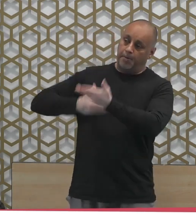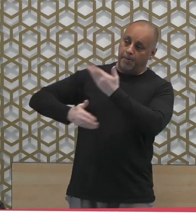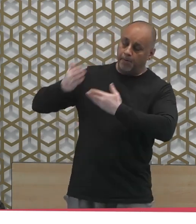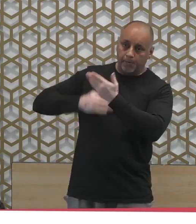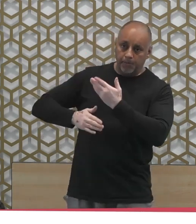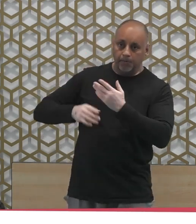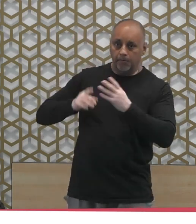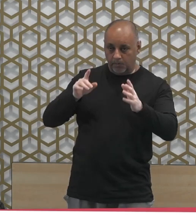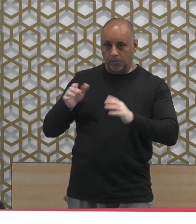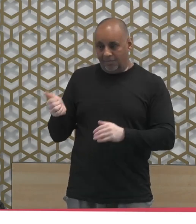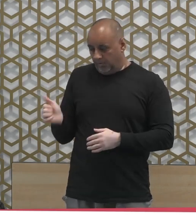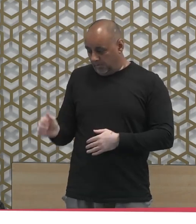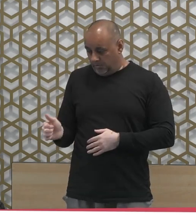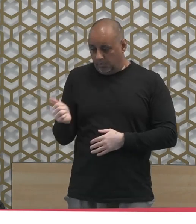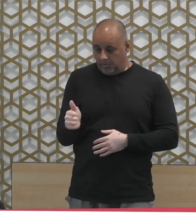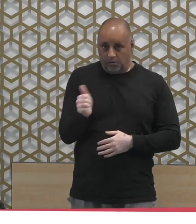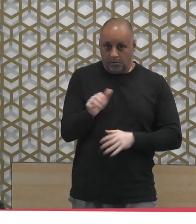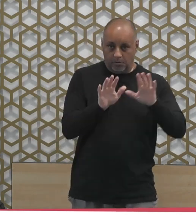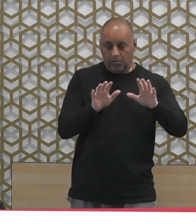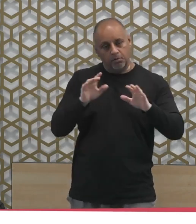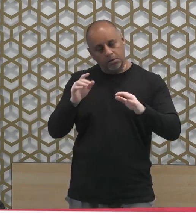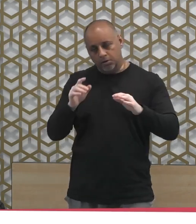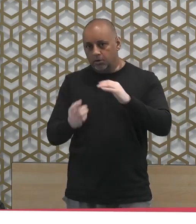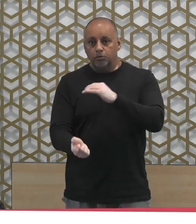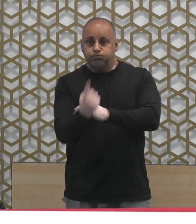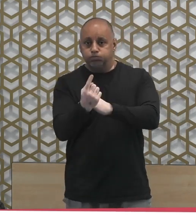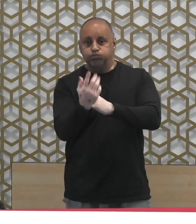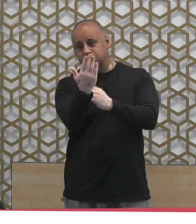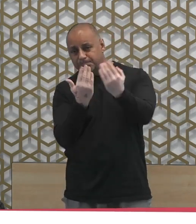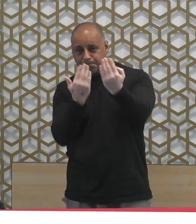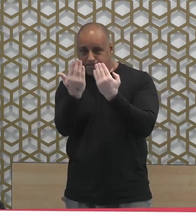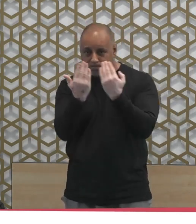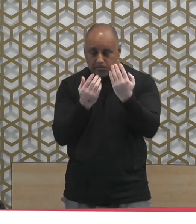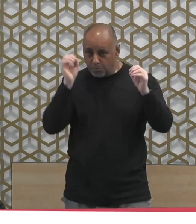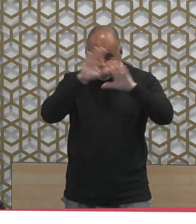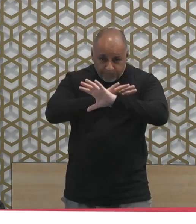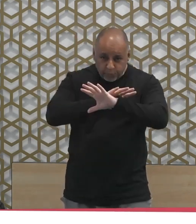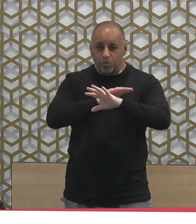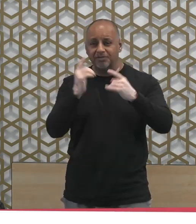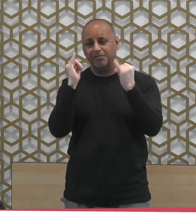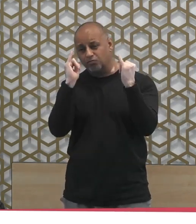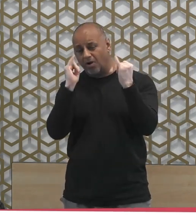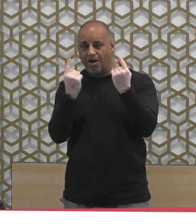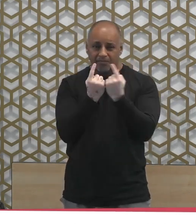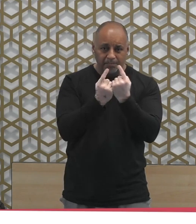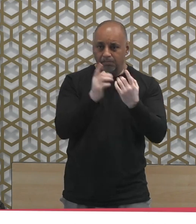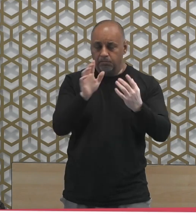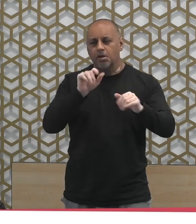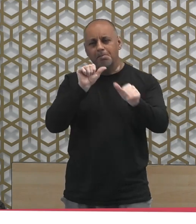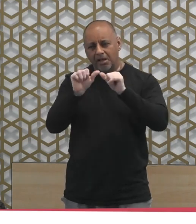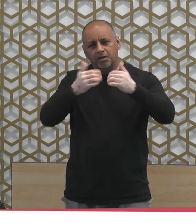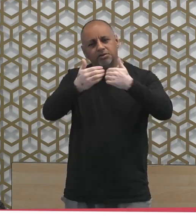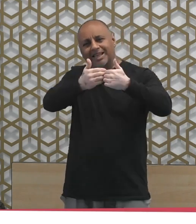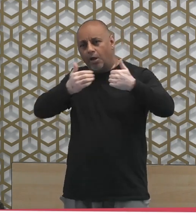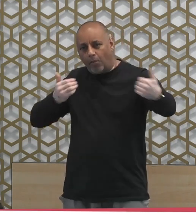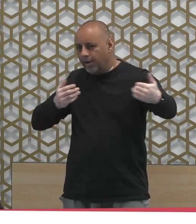fitan these tribulations which are full of confusion to stay away from them not to engage in them did you